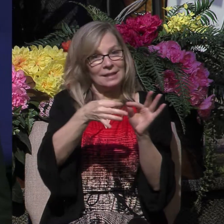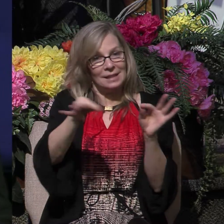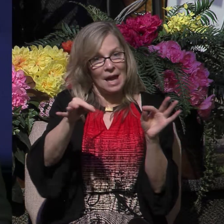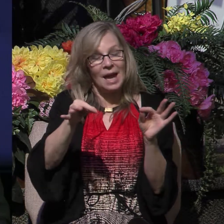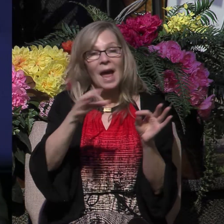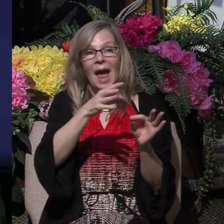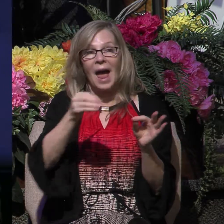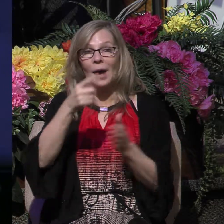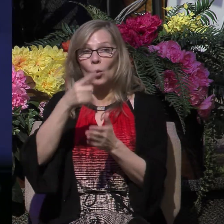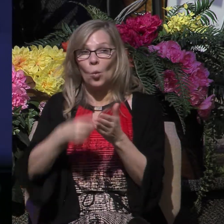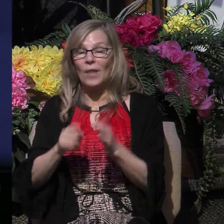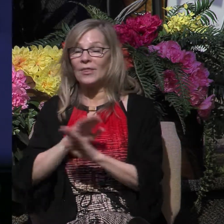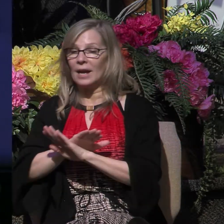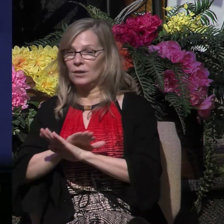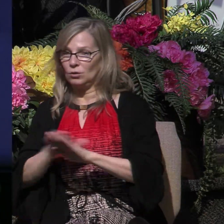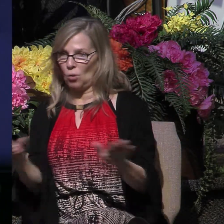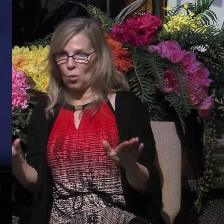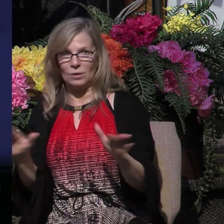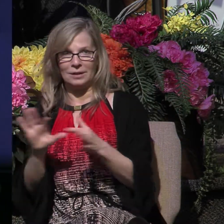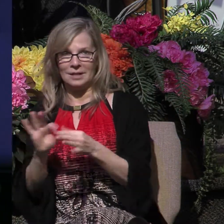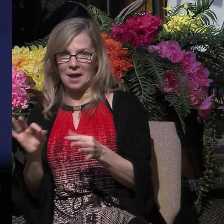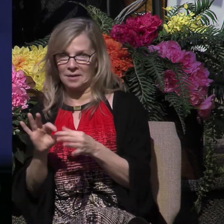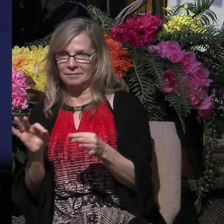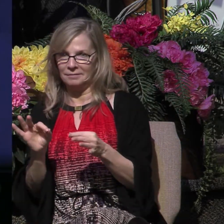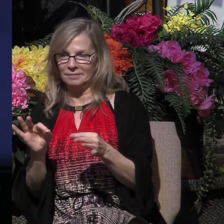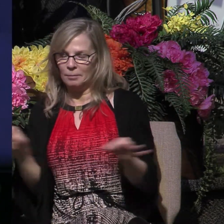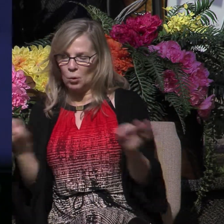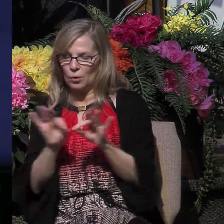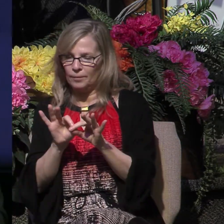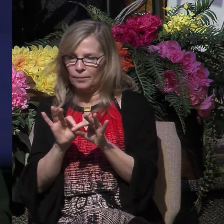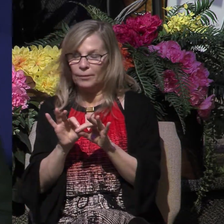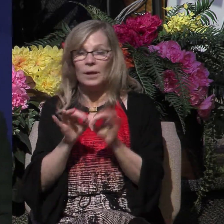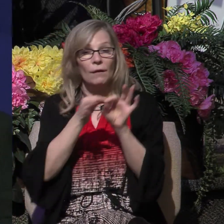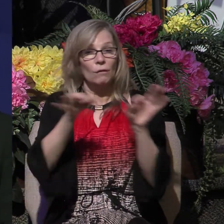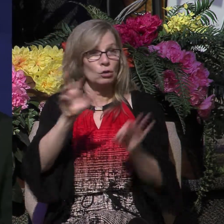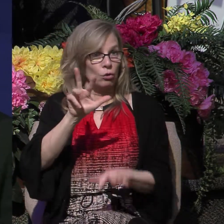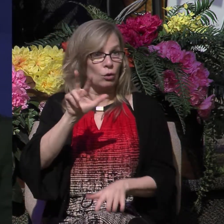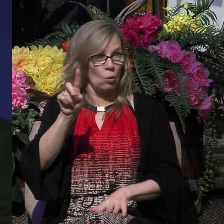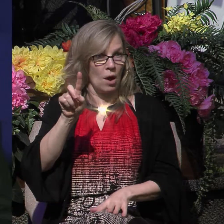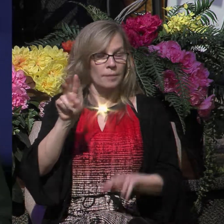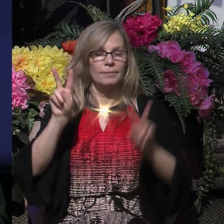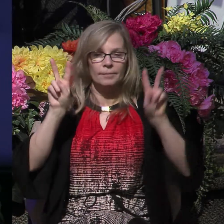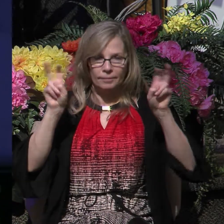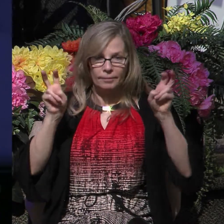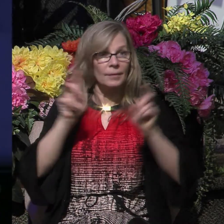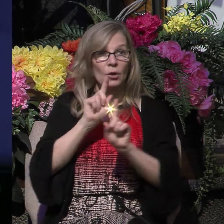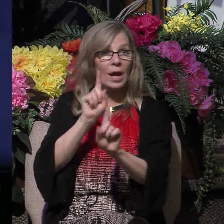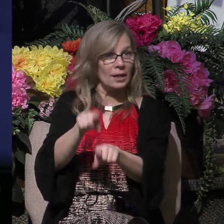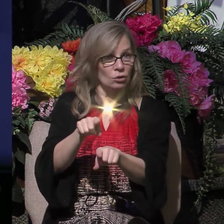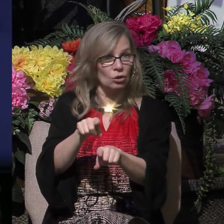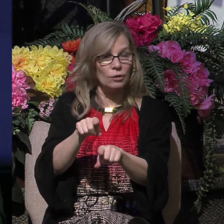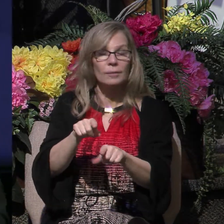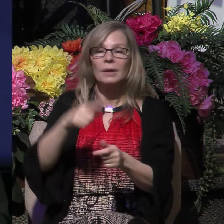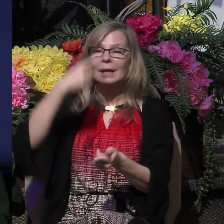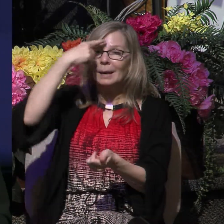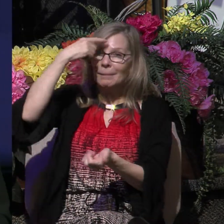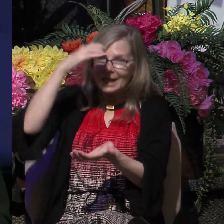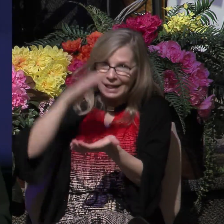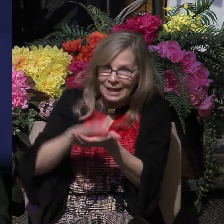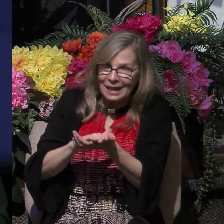say. Verse 31, they said, believe in the Lord Jesus Christ and you